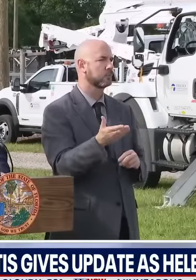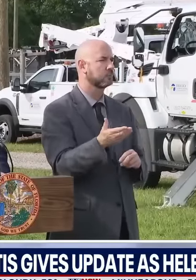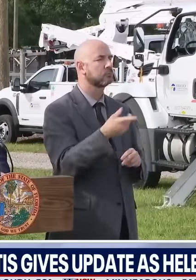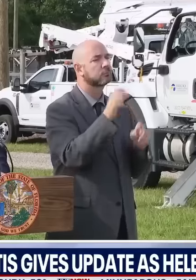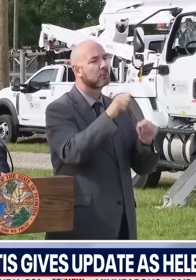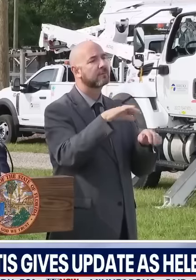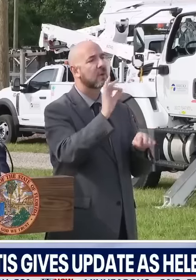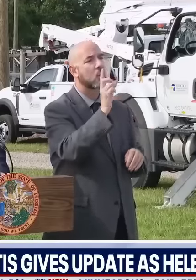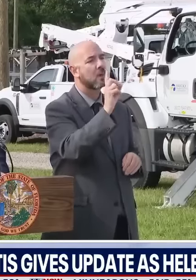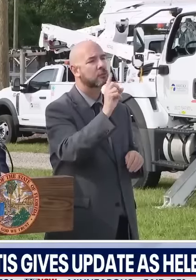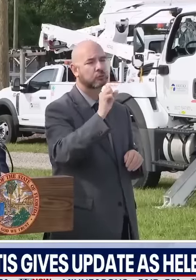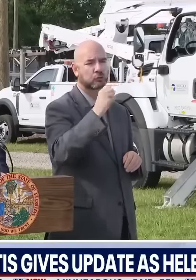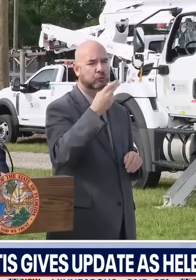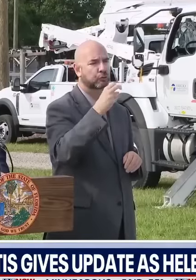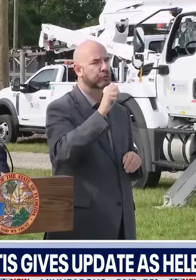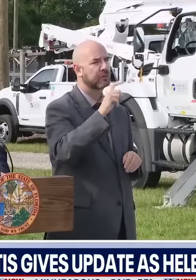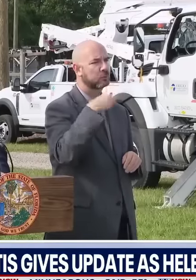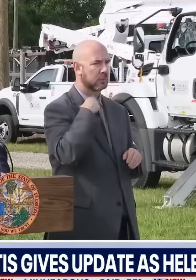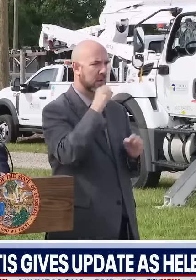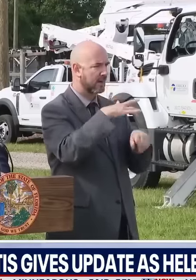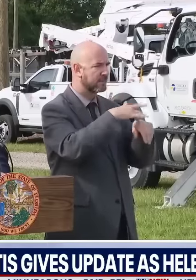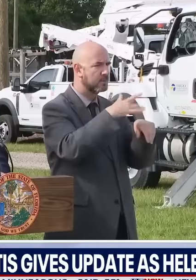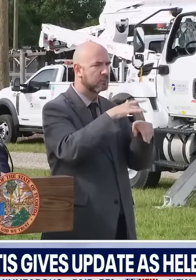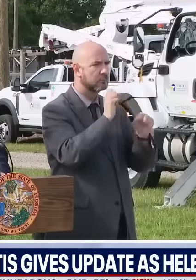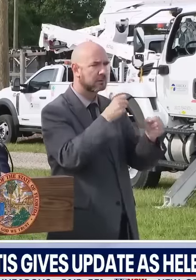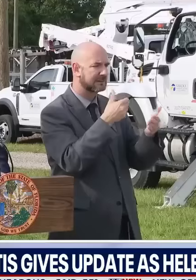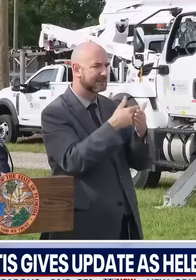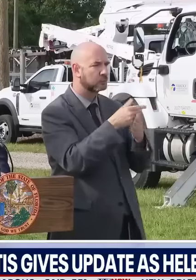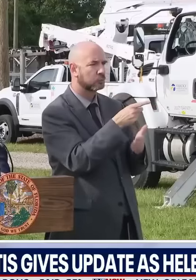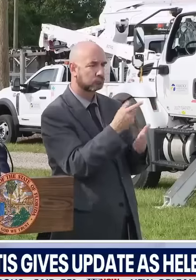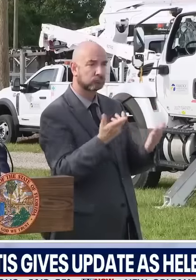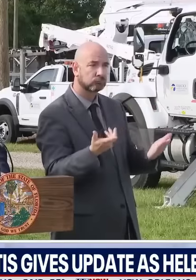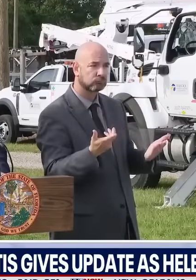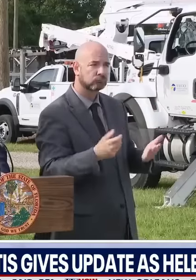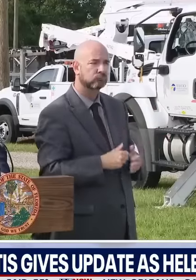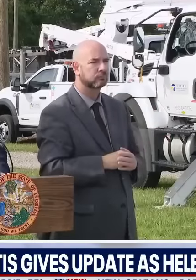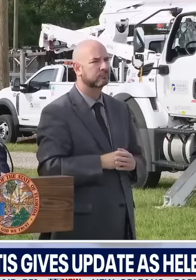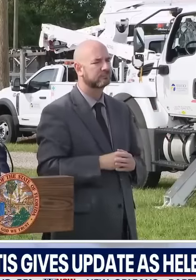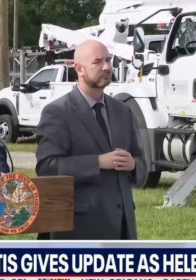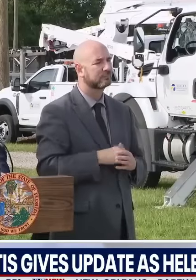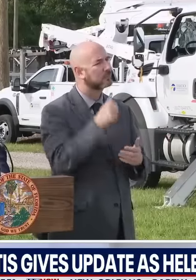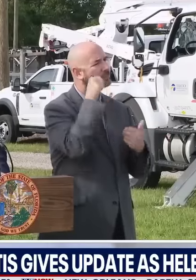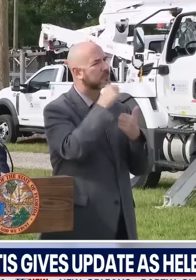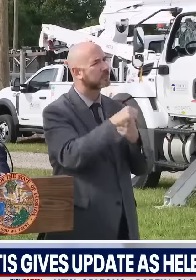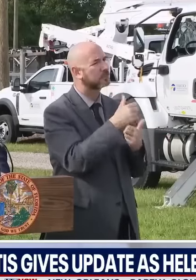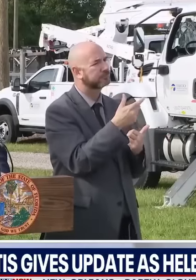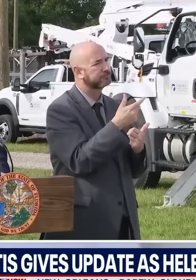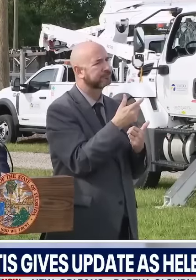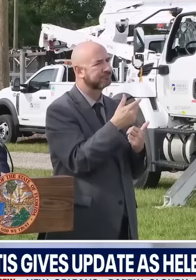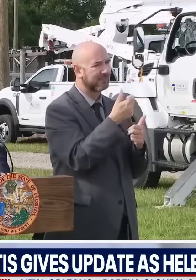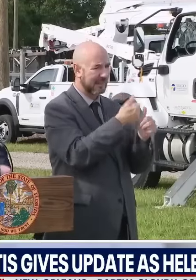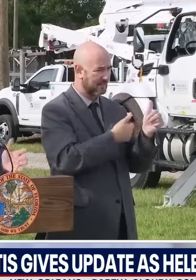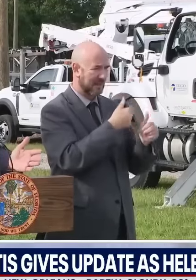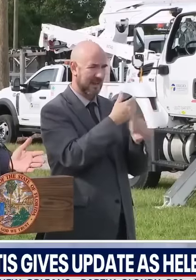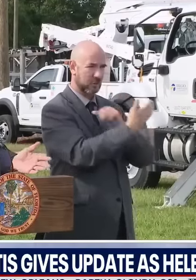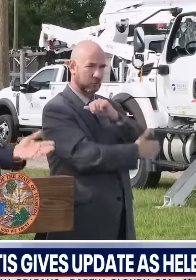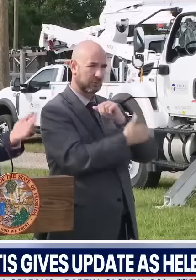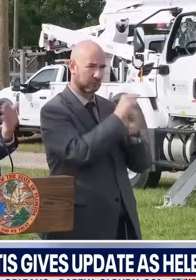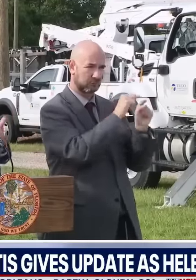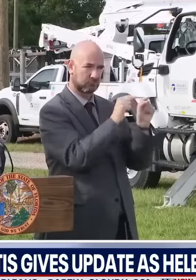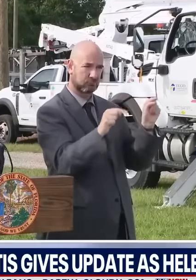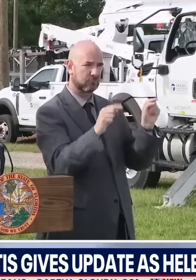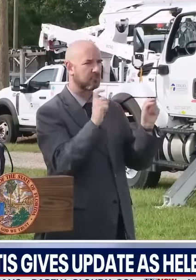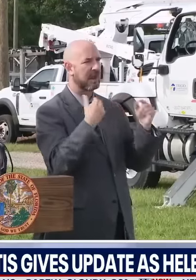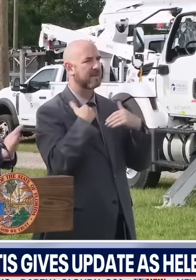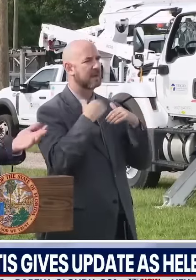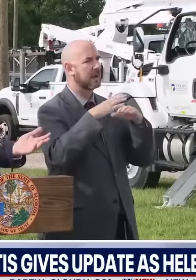every county in Florida is required to have at least one pet-friendly shelter. So here in Hillsboro,